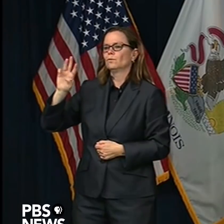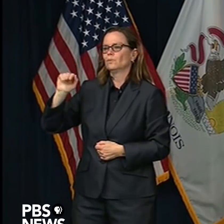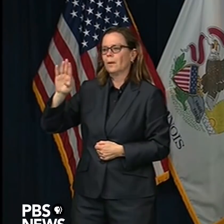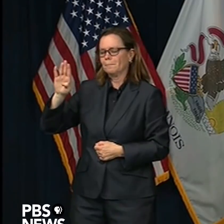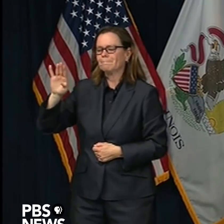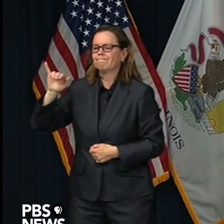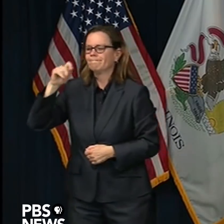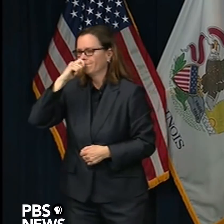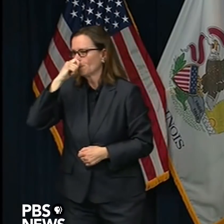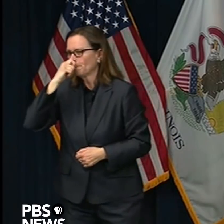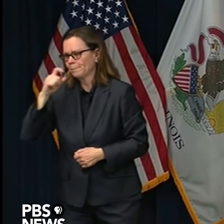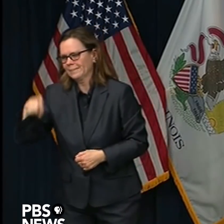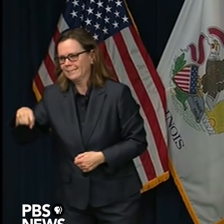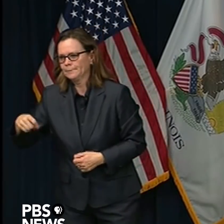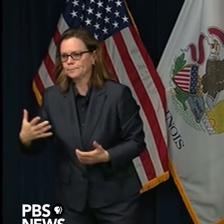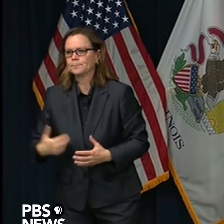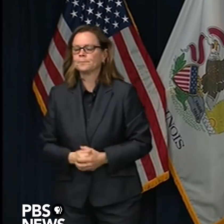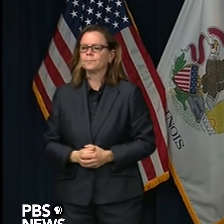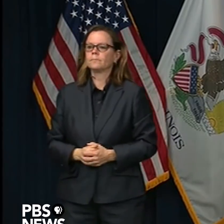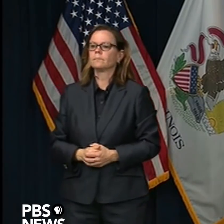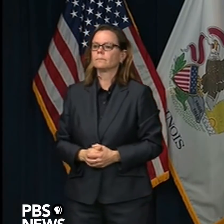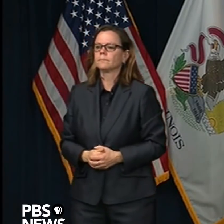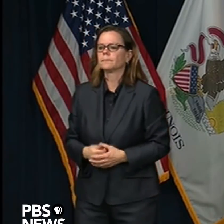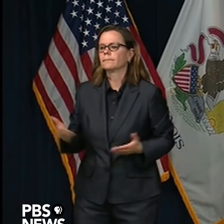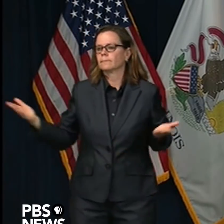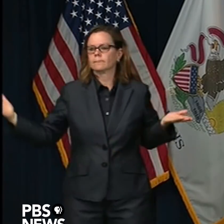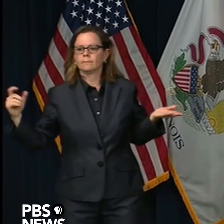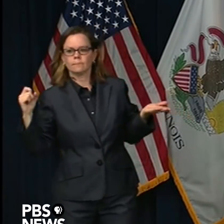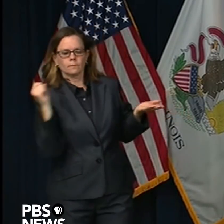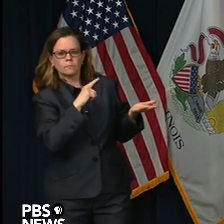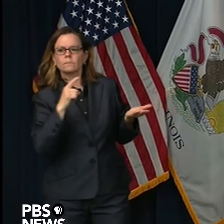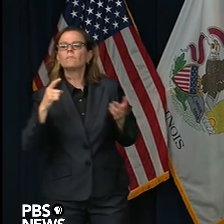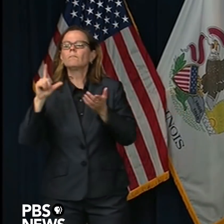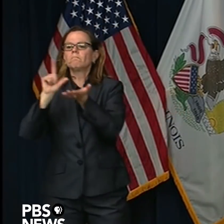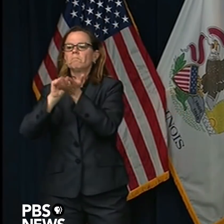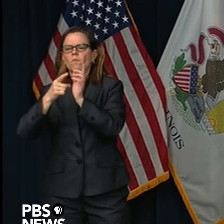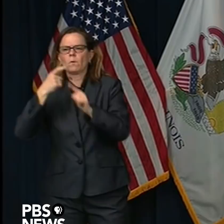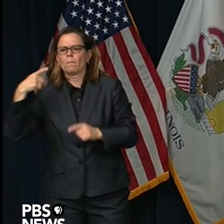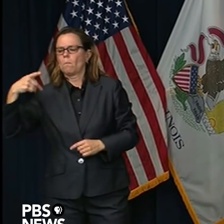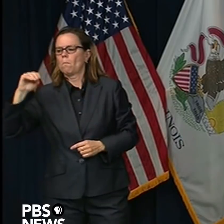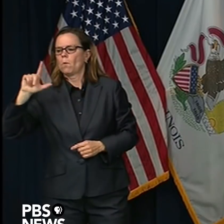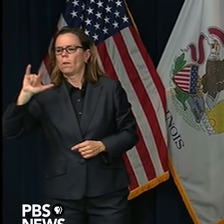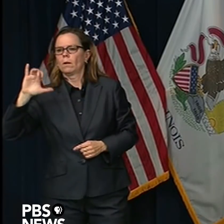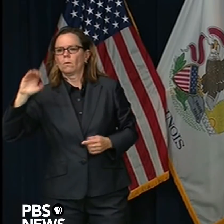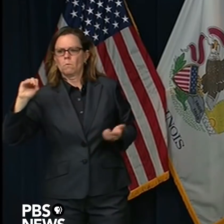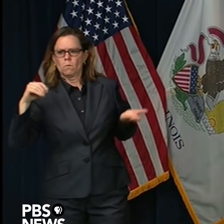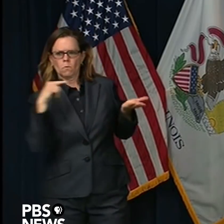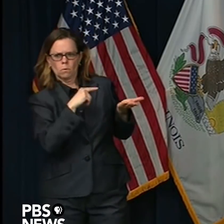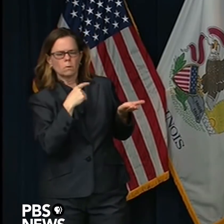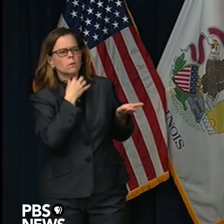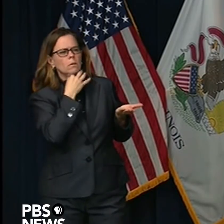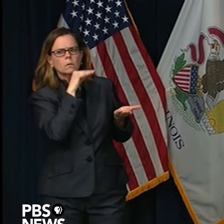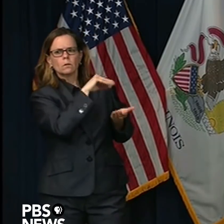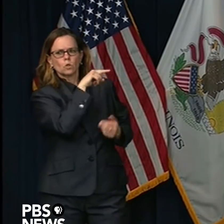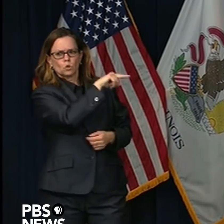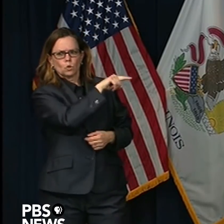Governor, what are a few specific lessons or takeaways you learned from New York or other places in how to handle the coronavirus?